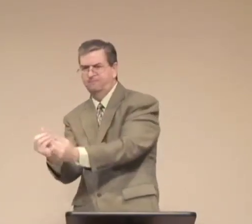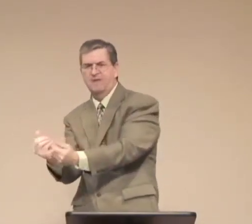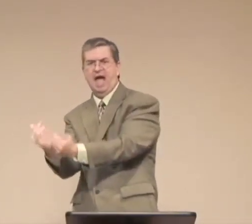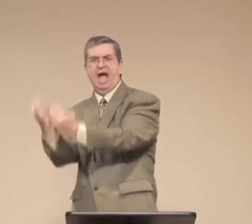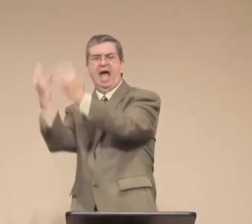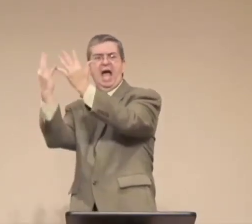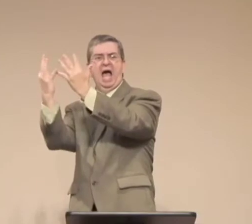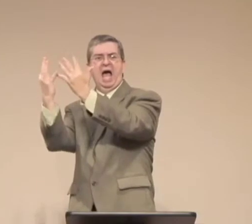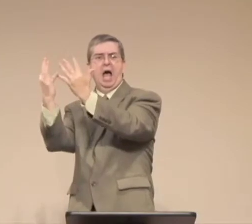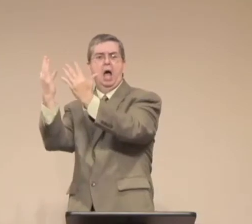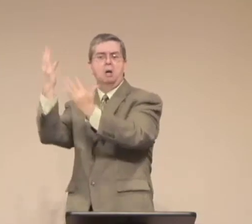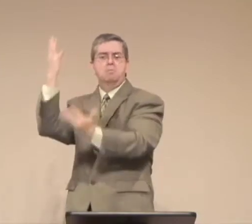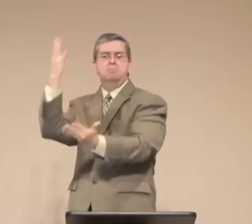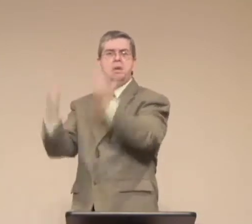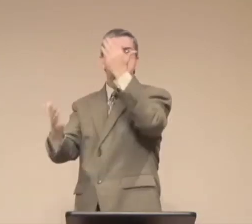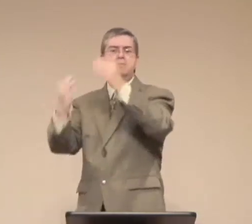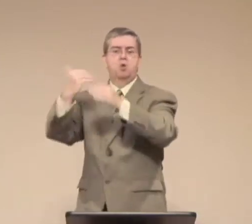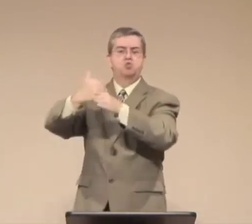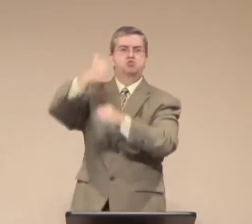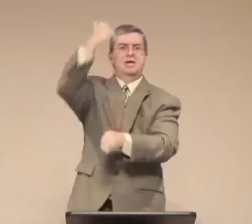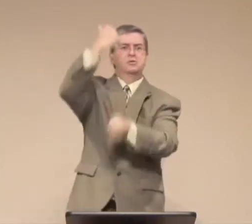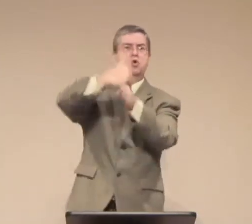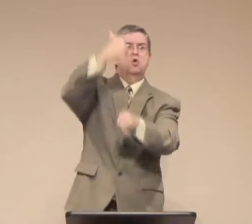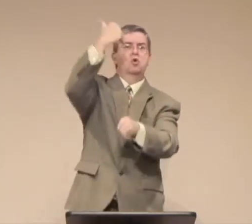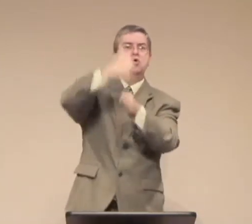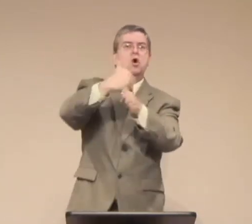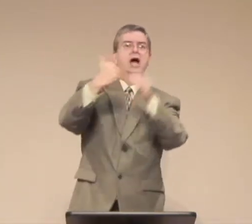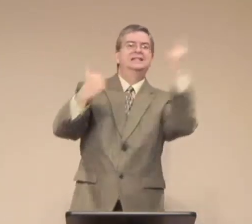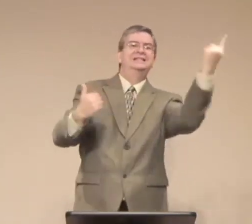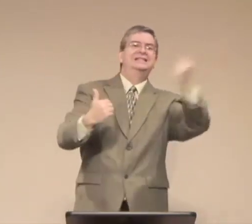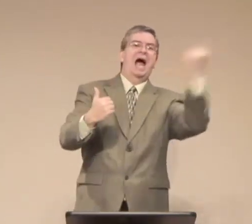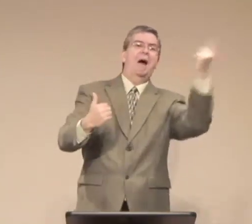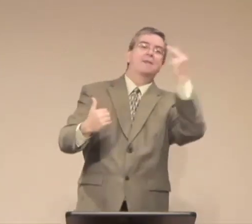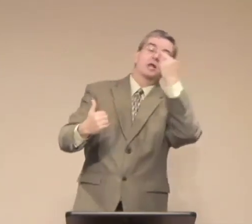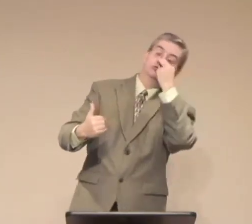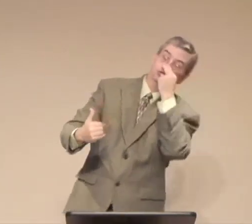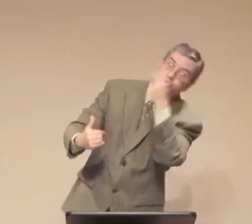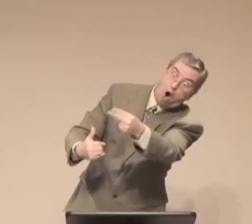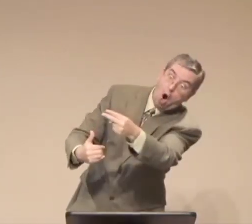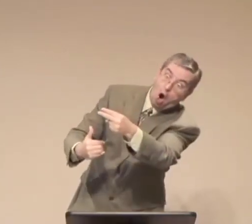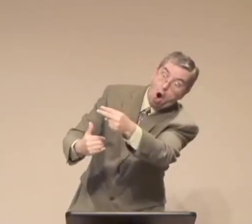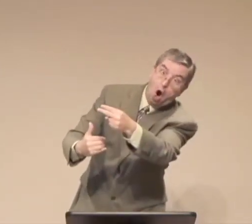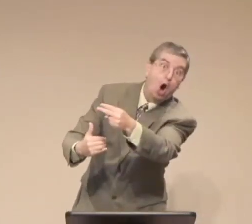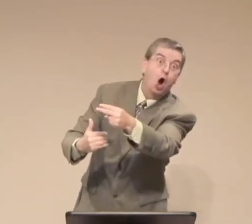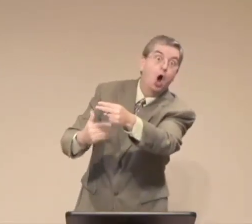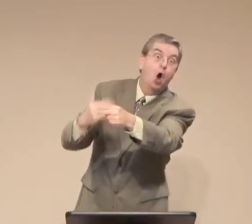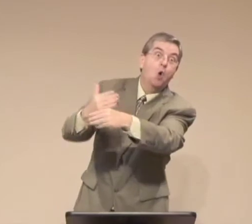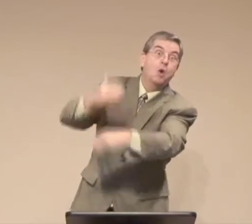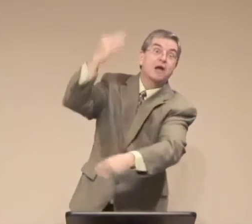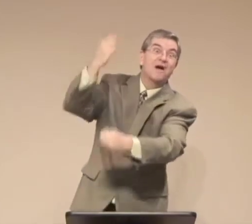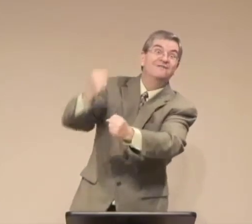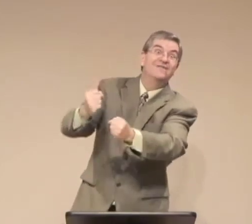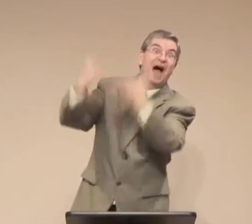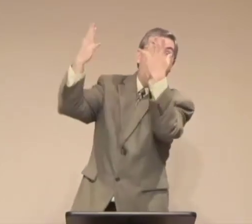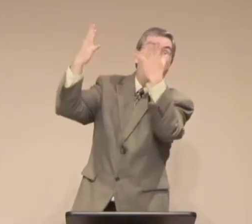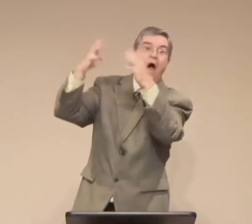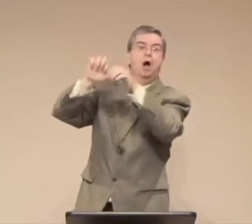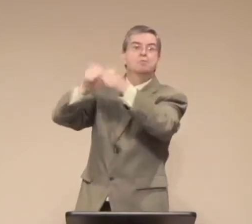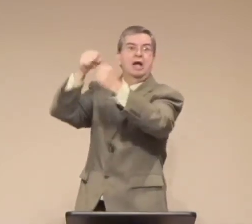I'm going to put the fire. So he said, somebody's going to see it out the window. so the curtains, they lit on